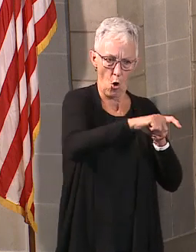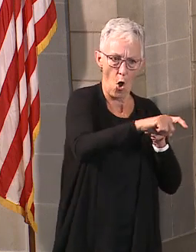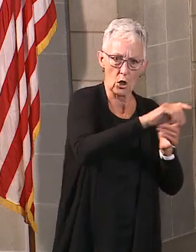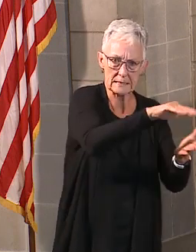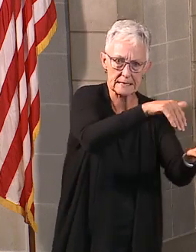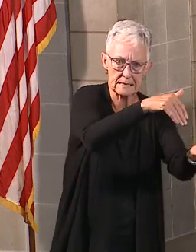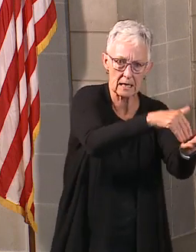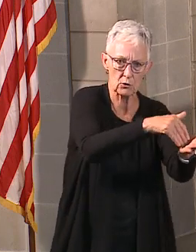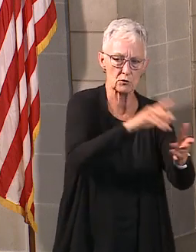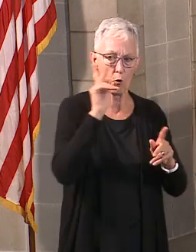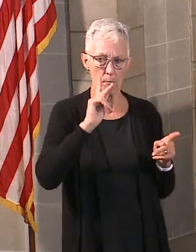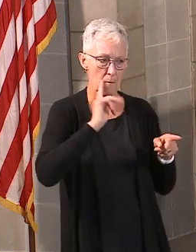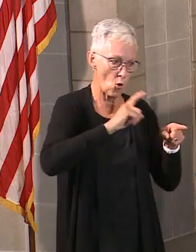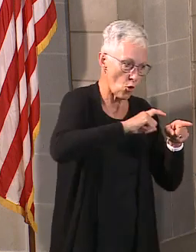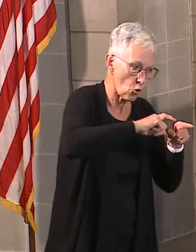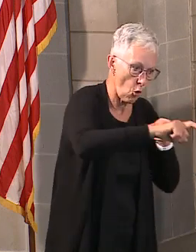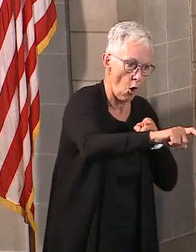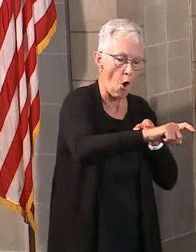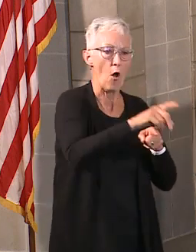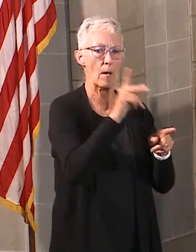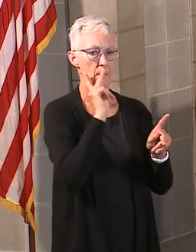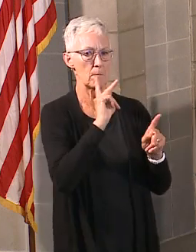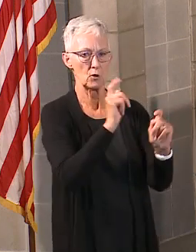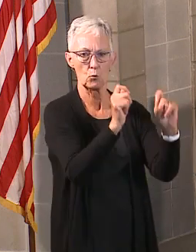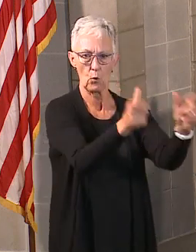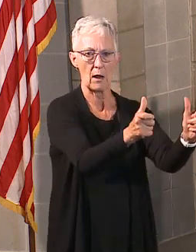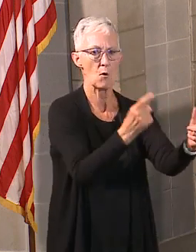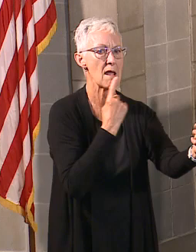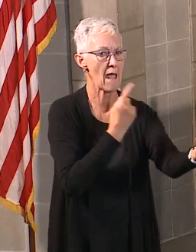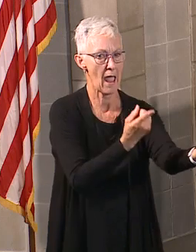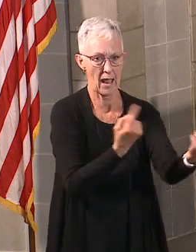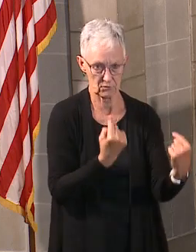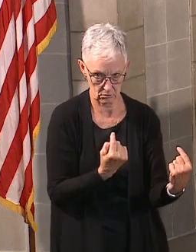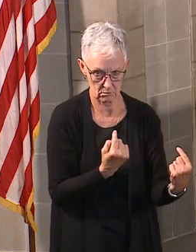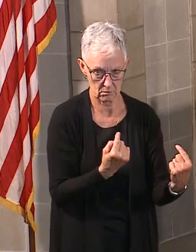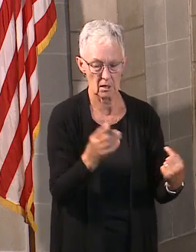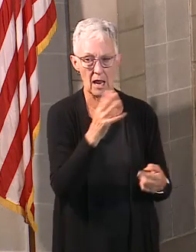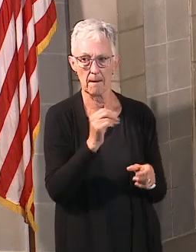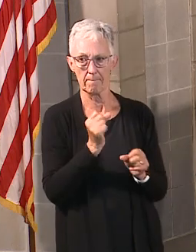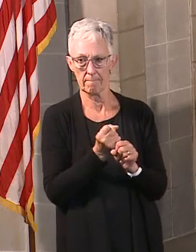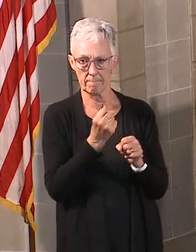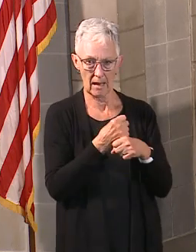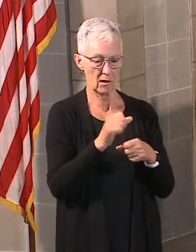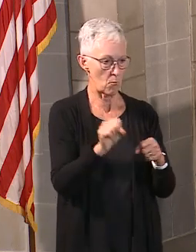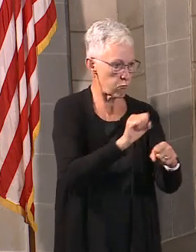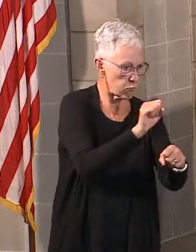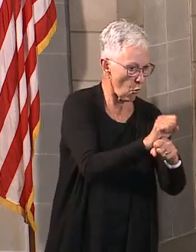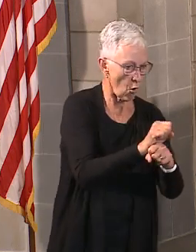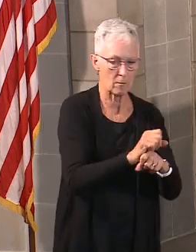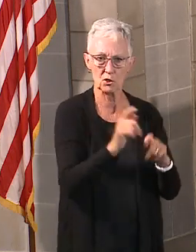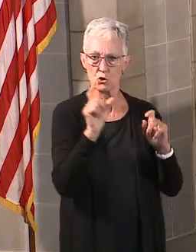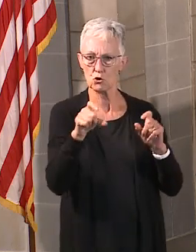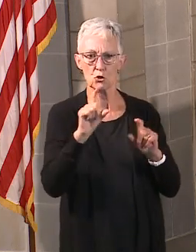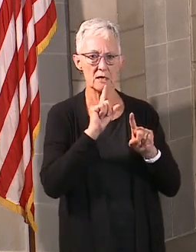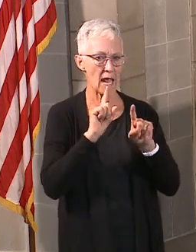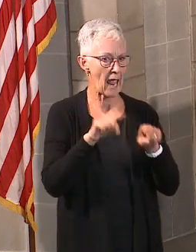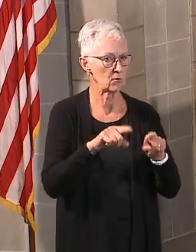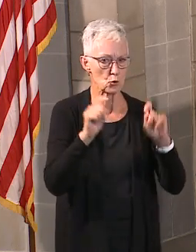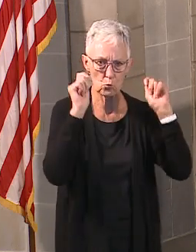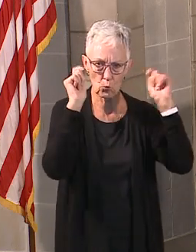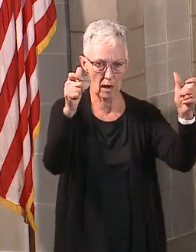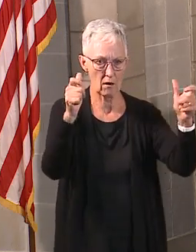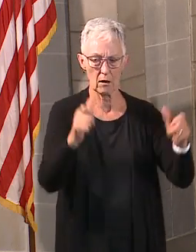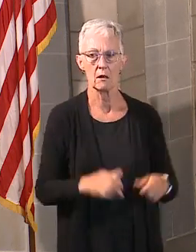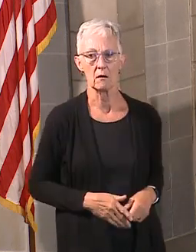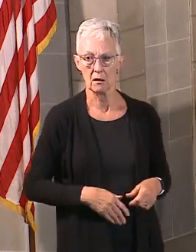answering phones, questions, and appointments. That's all very important to make sure that our residents in some of our